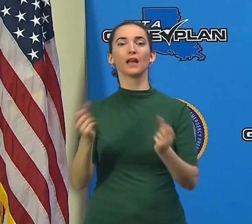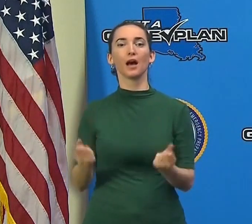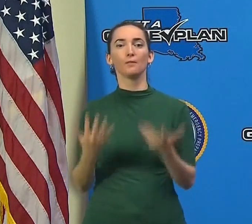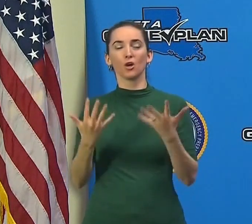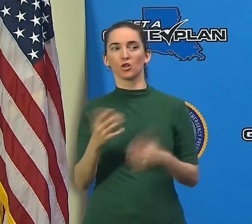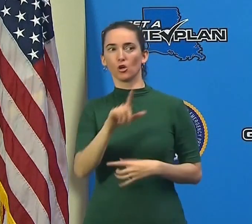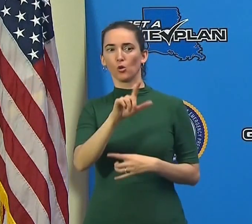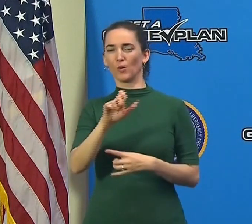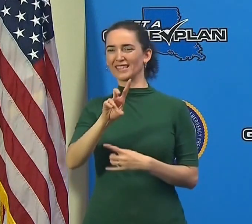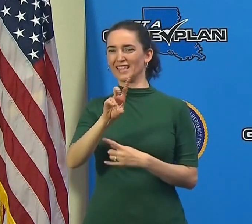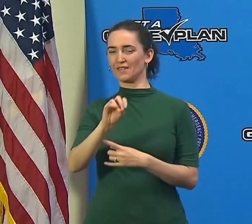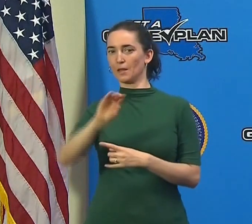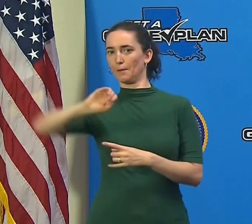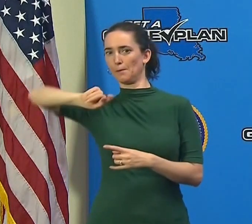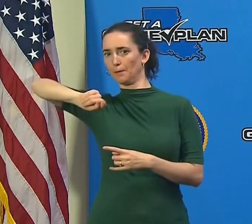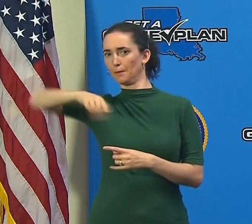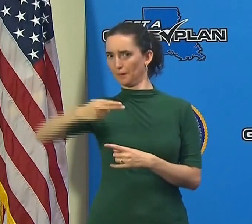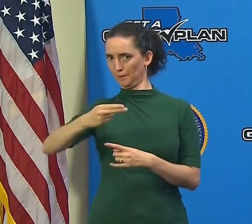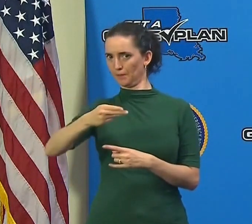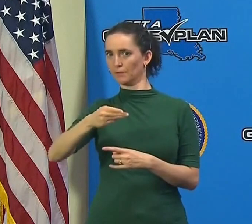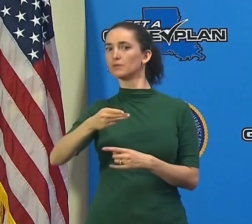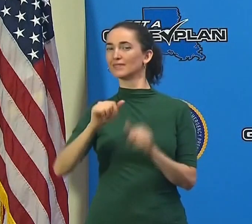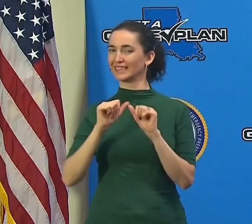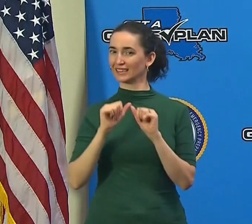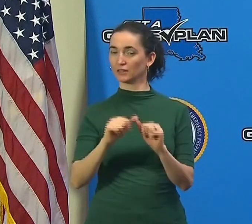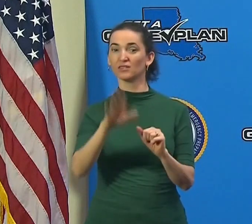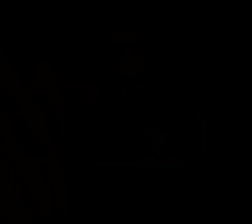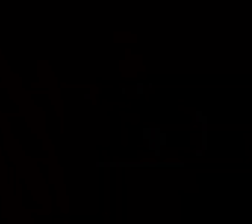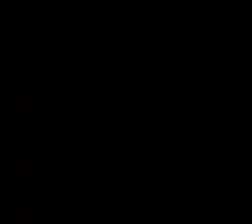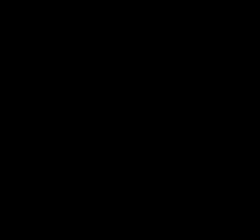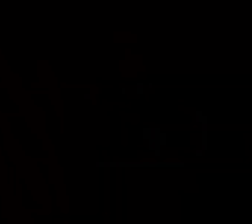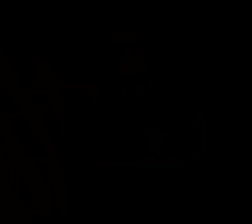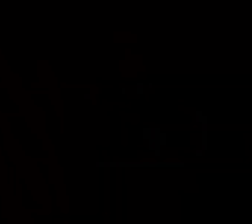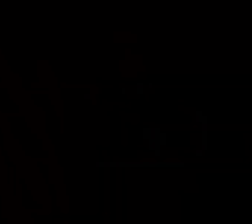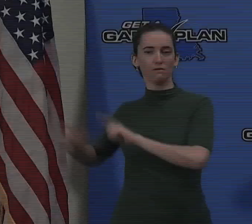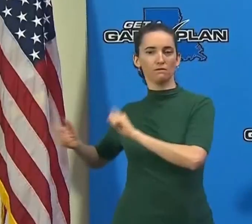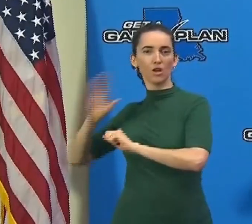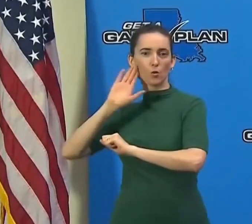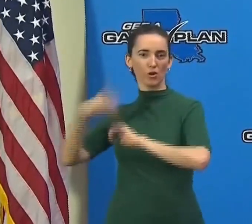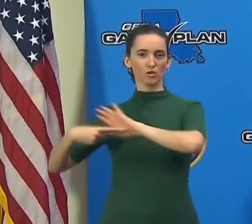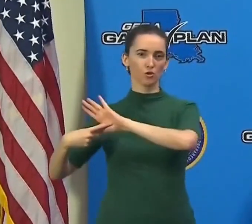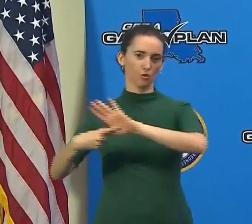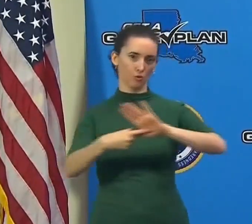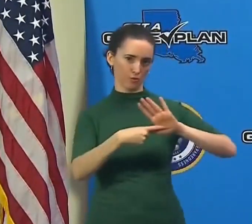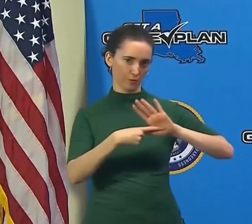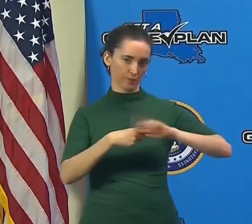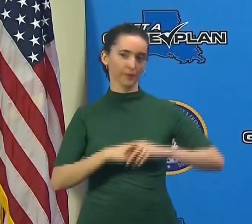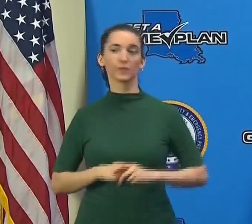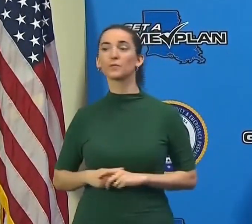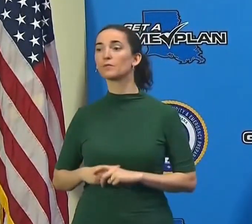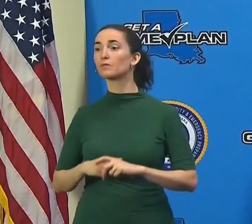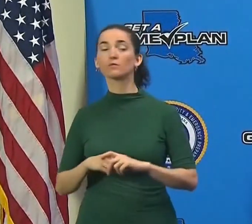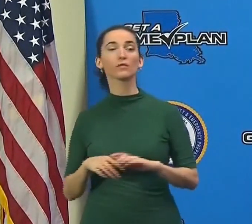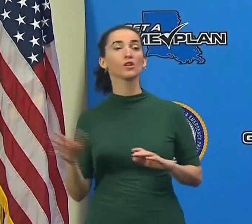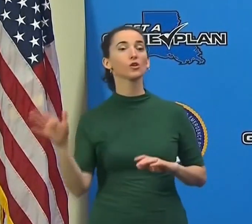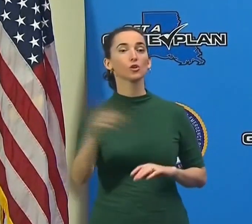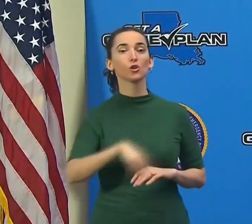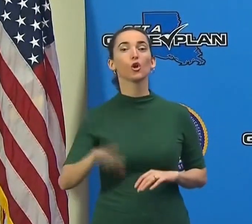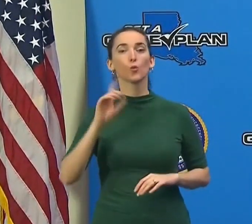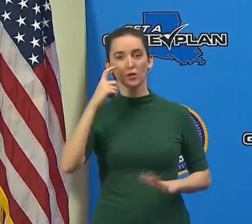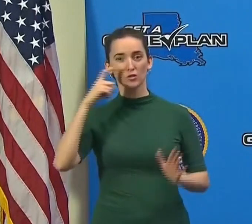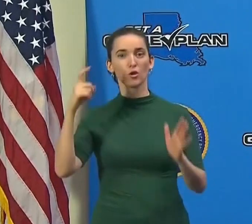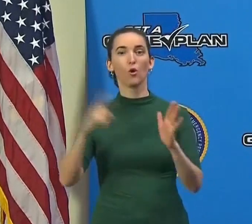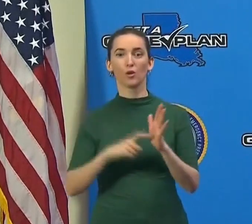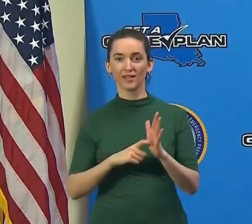This is a very strong storm. One of the things that you're going to see is just about the entire